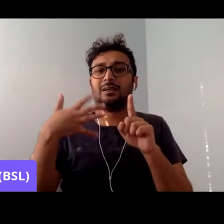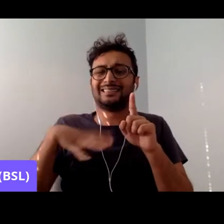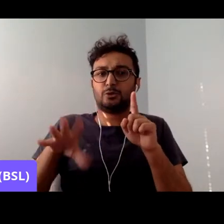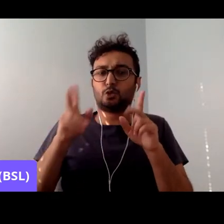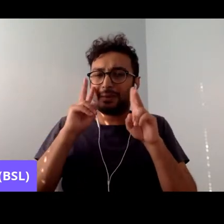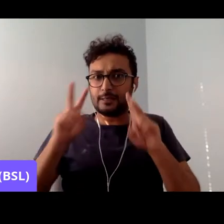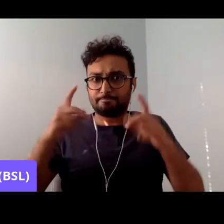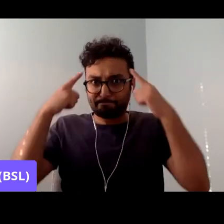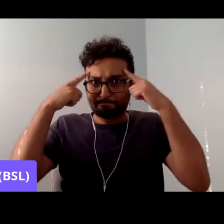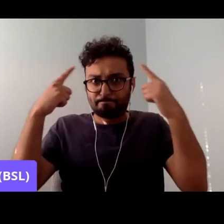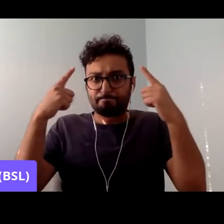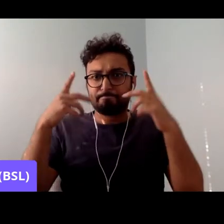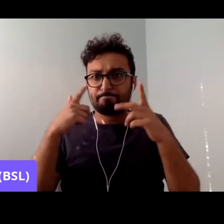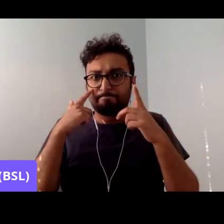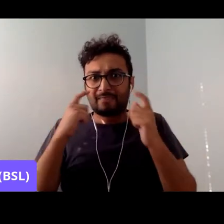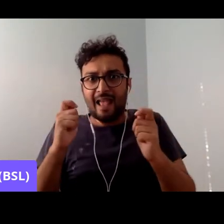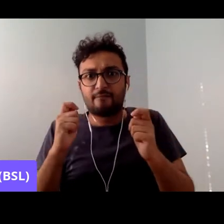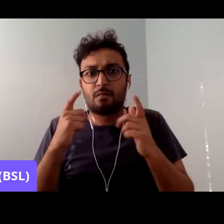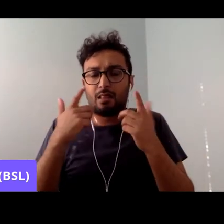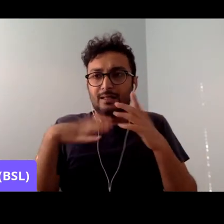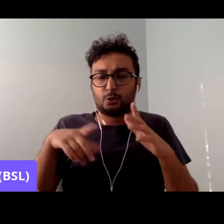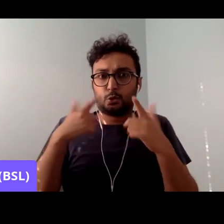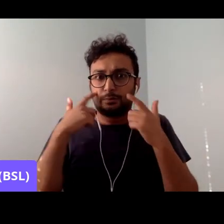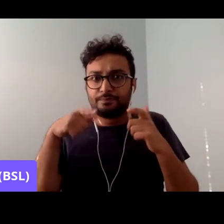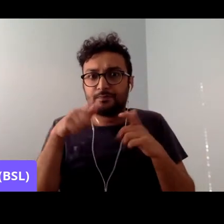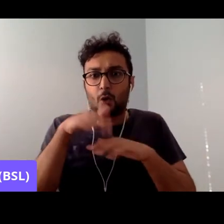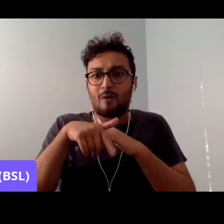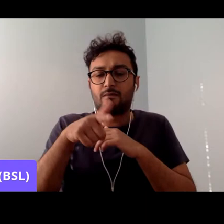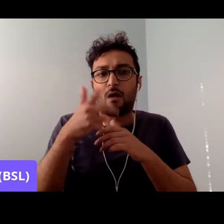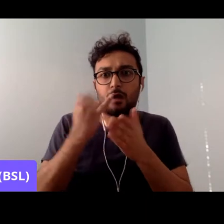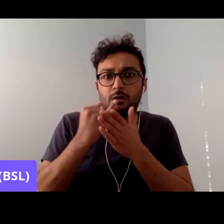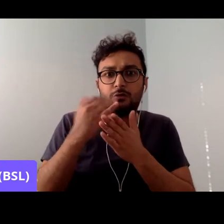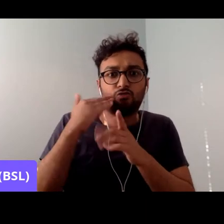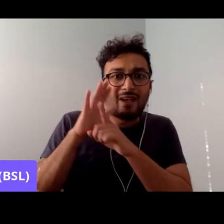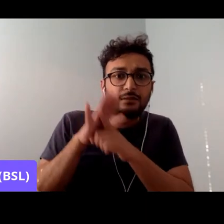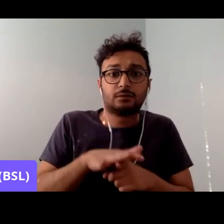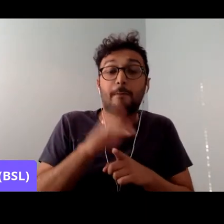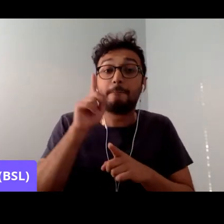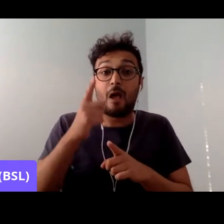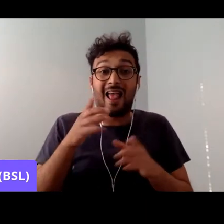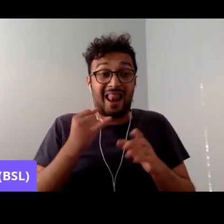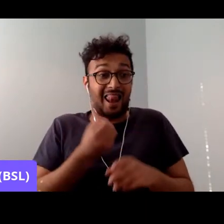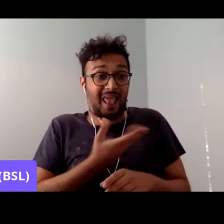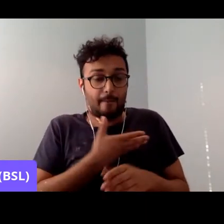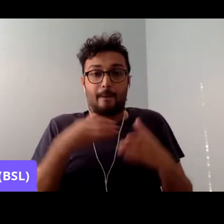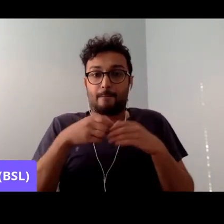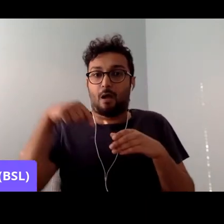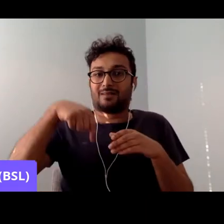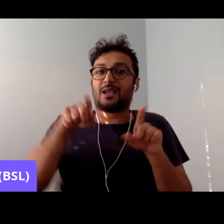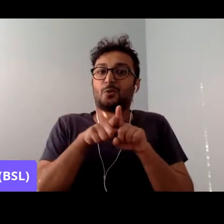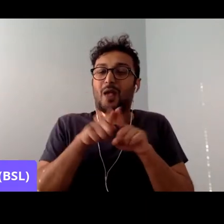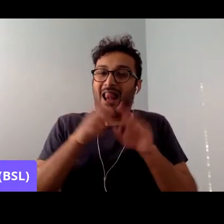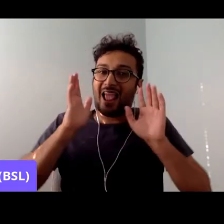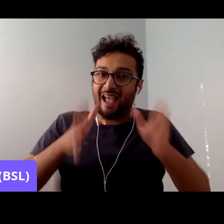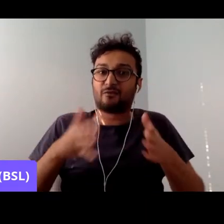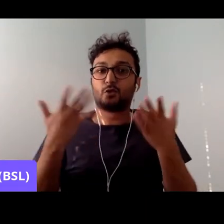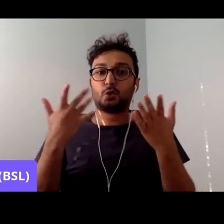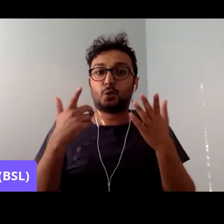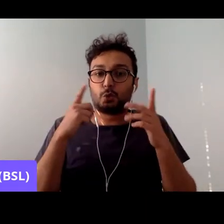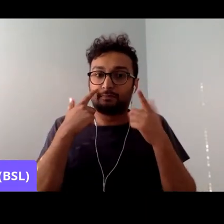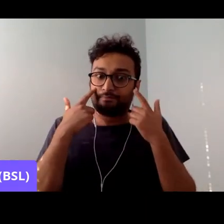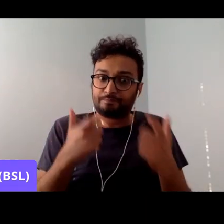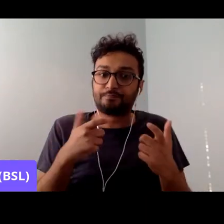anti-immigrant rhetoric. The Labour Party must do so itself. But, I want to bring you to the good news.